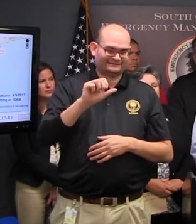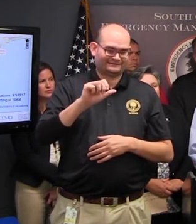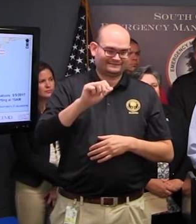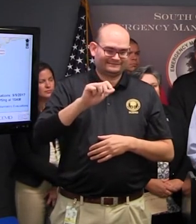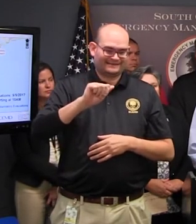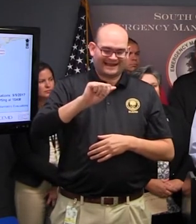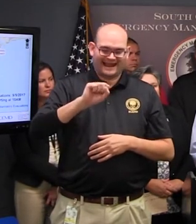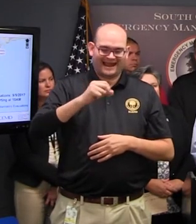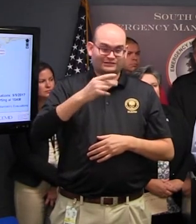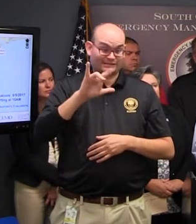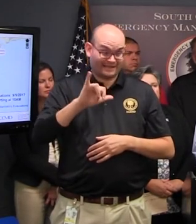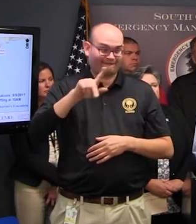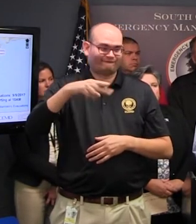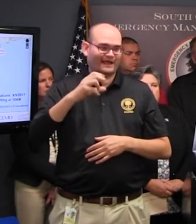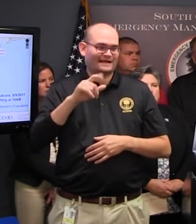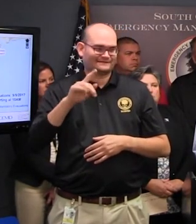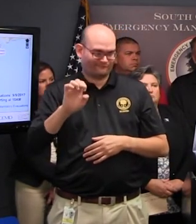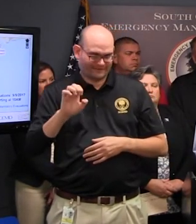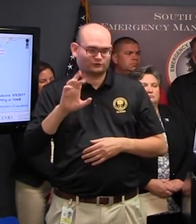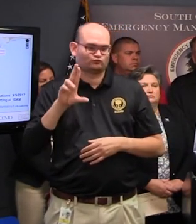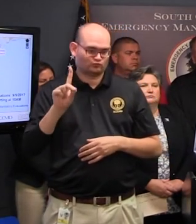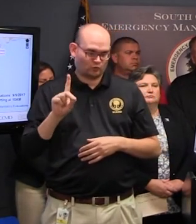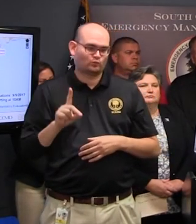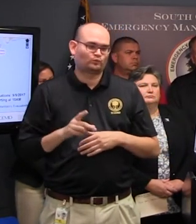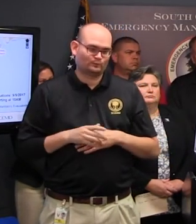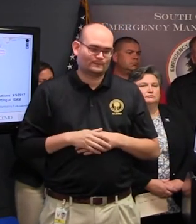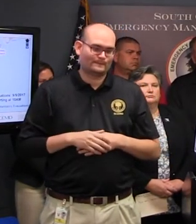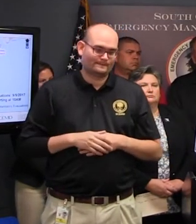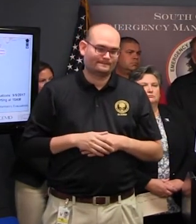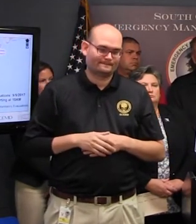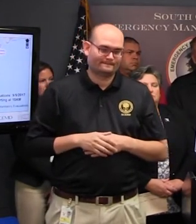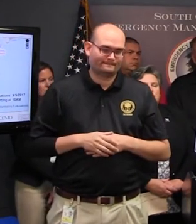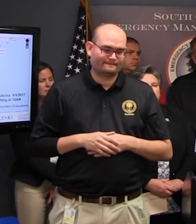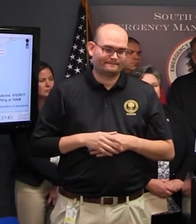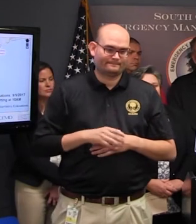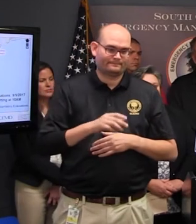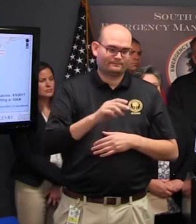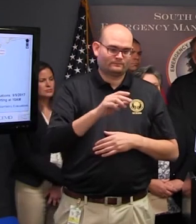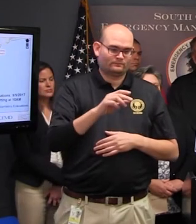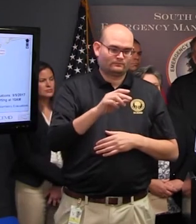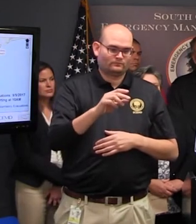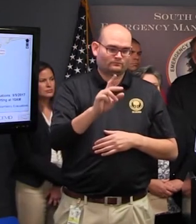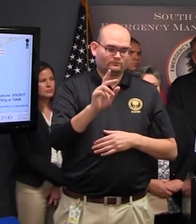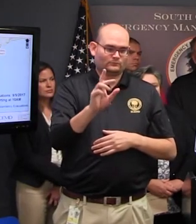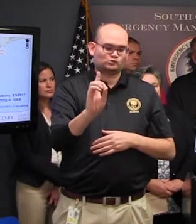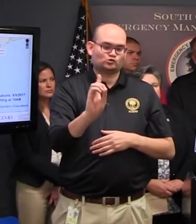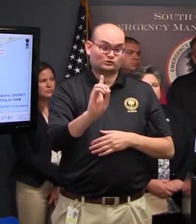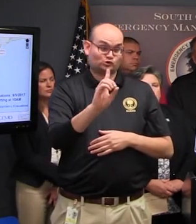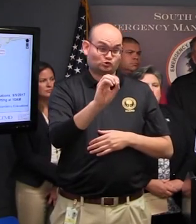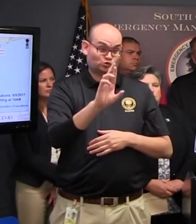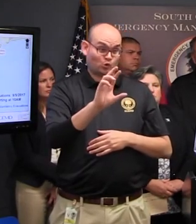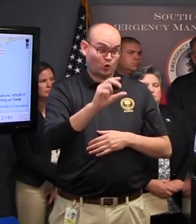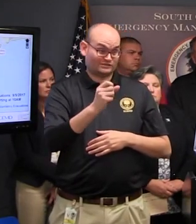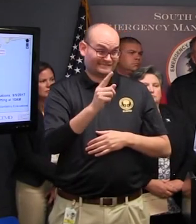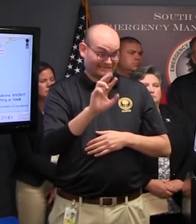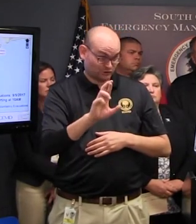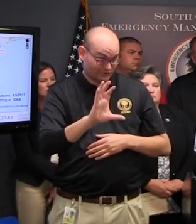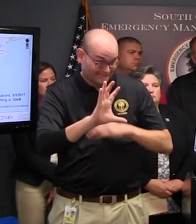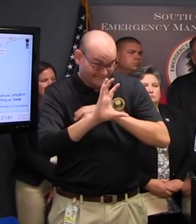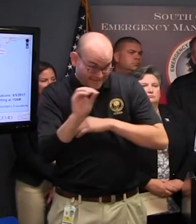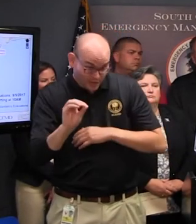Dorchester County we have three Oak Brook Middle School at 286 Old Fort Drive in Ladson